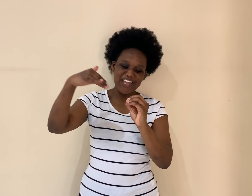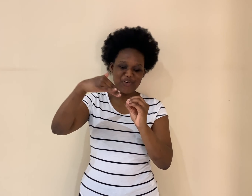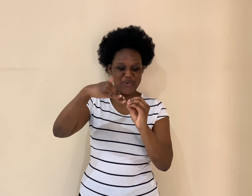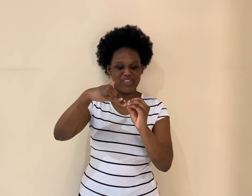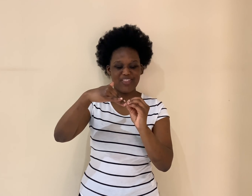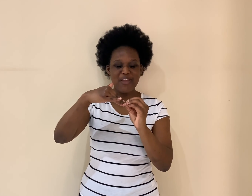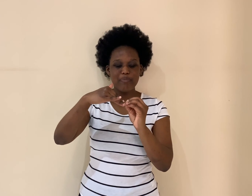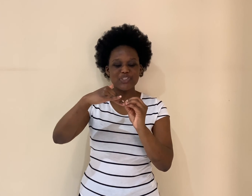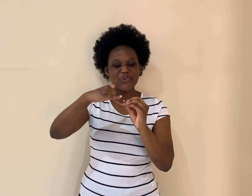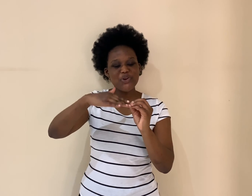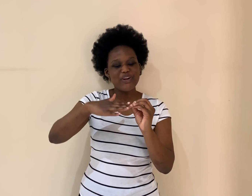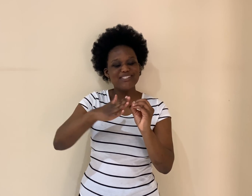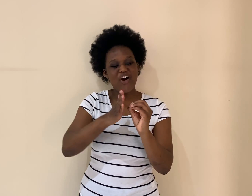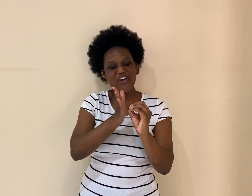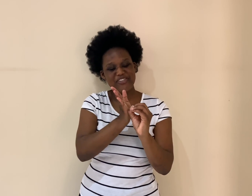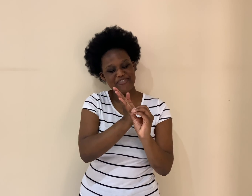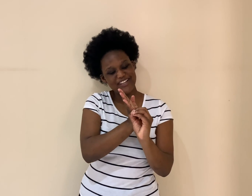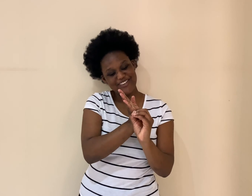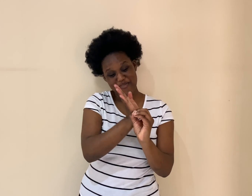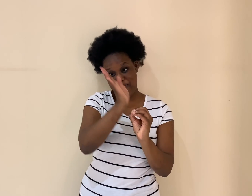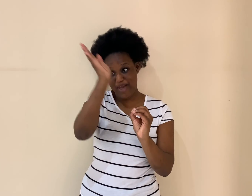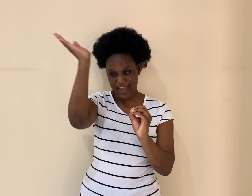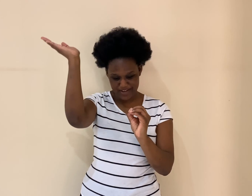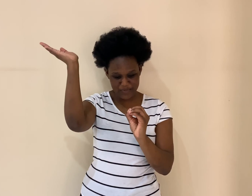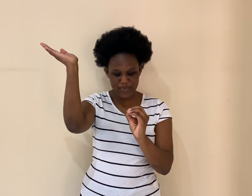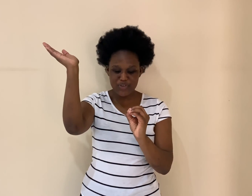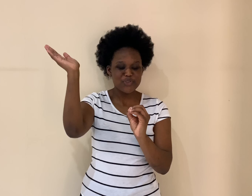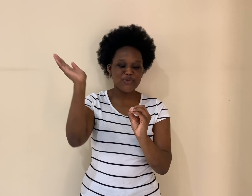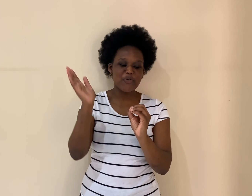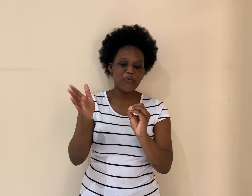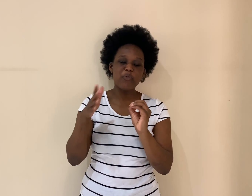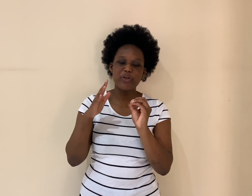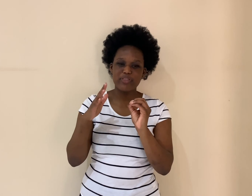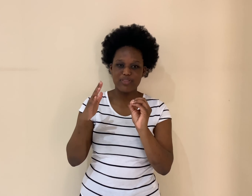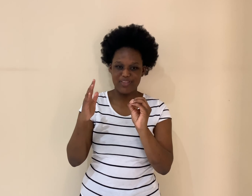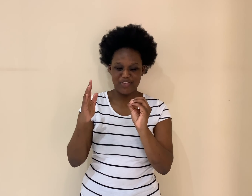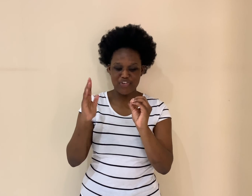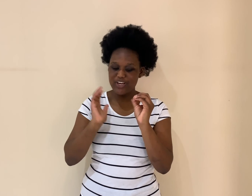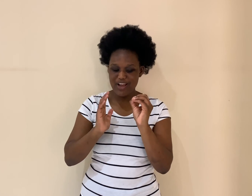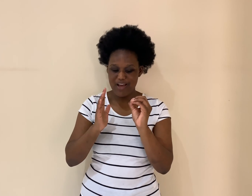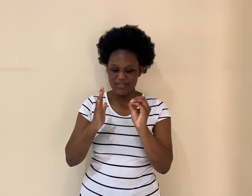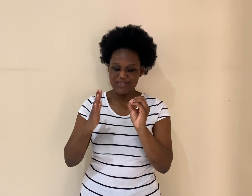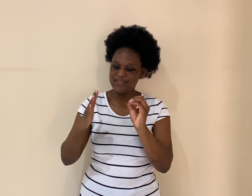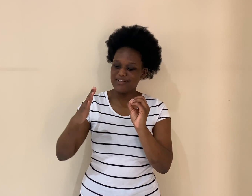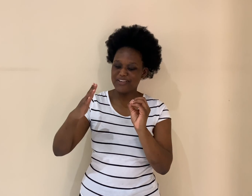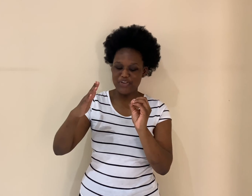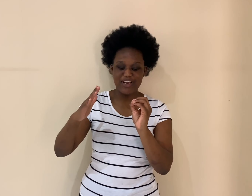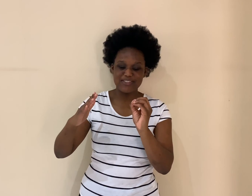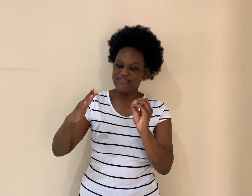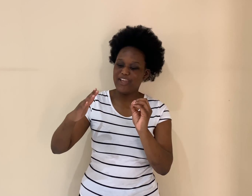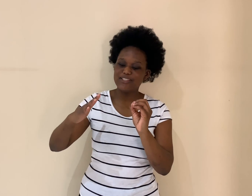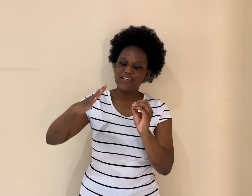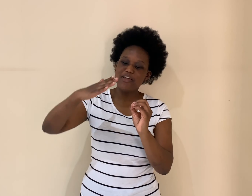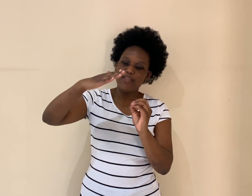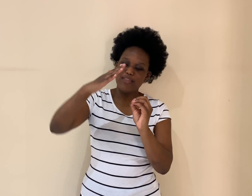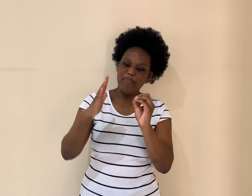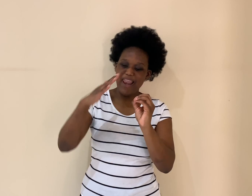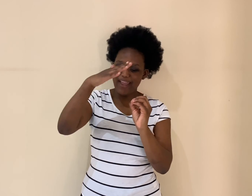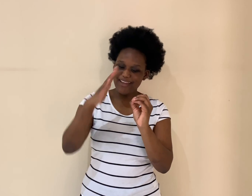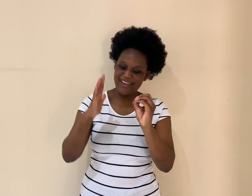head rays. But, solar rays are reflected back. So, with the greenhouse, greenhouse effect, the blankets,